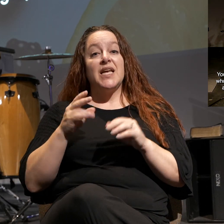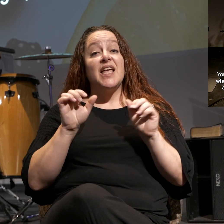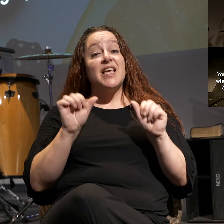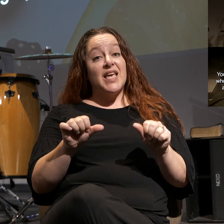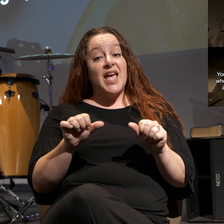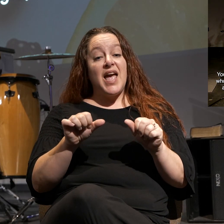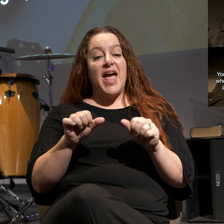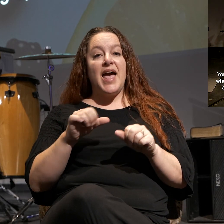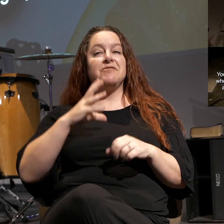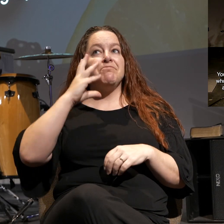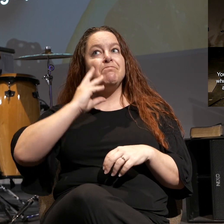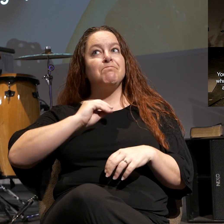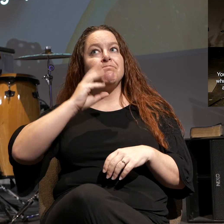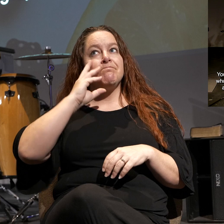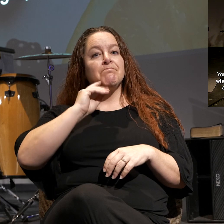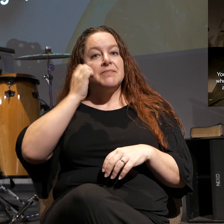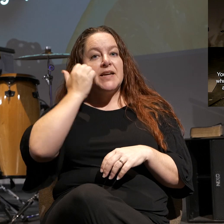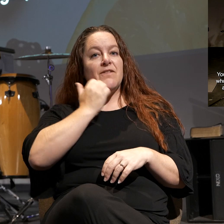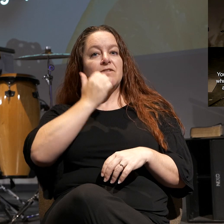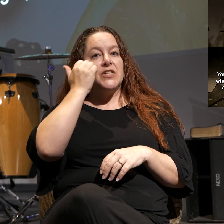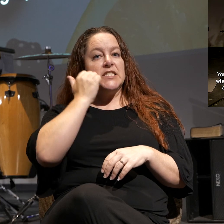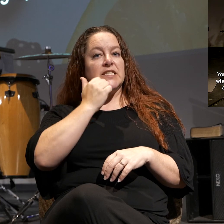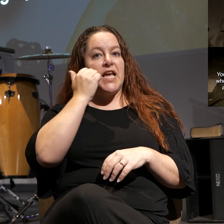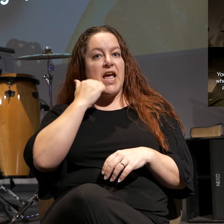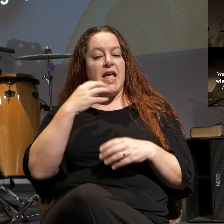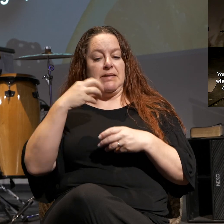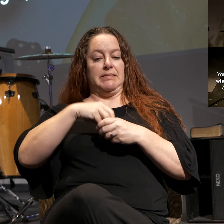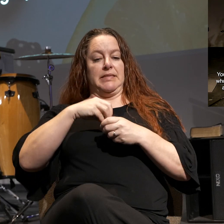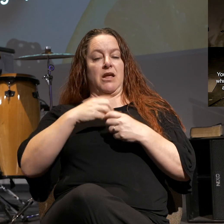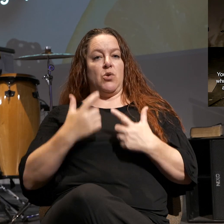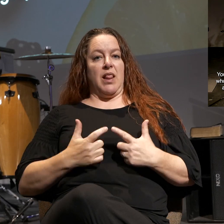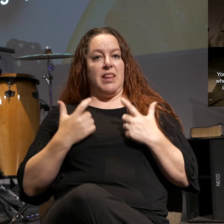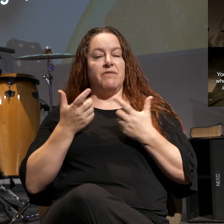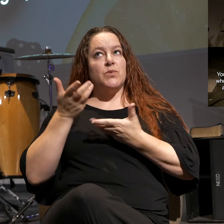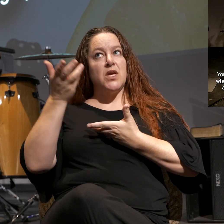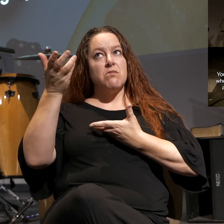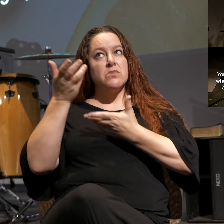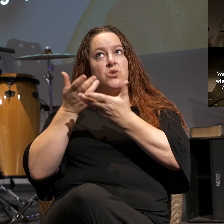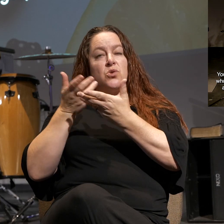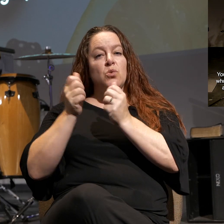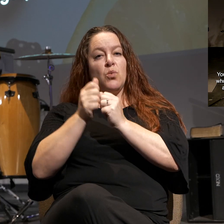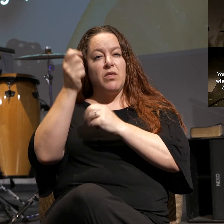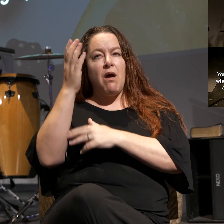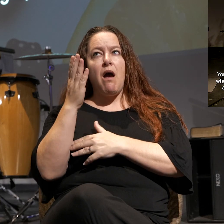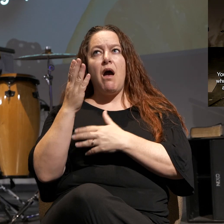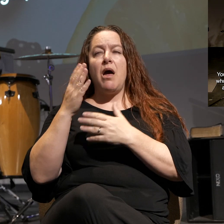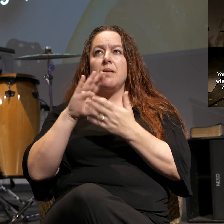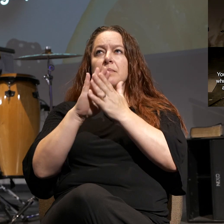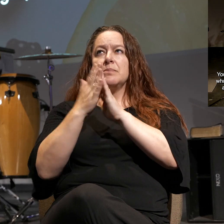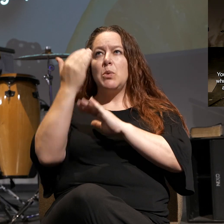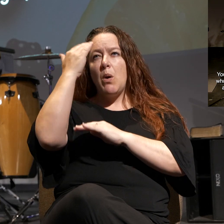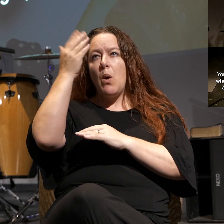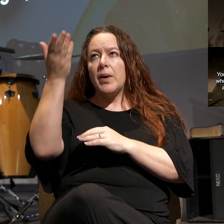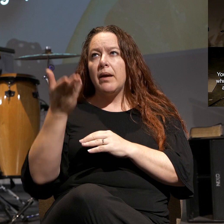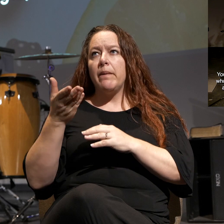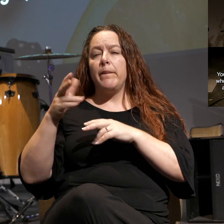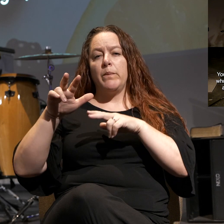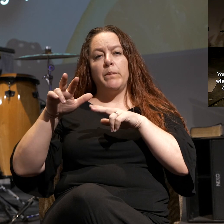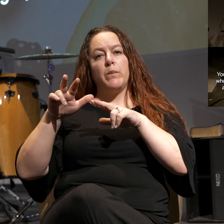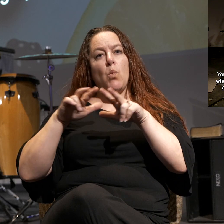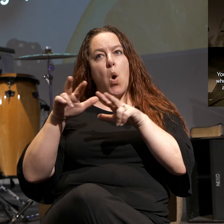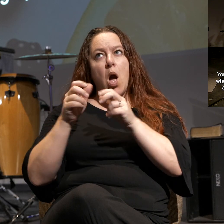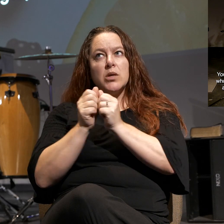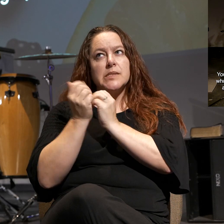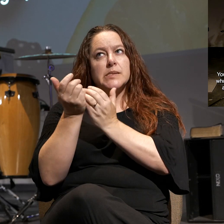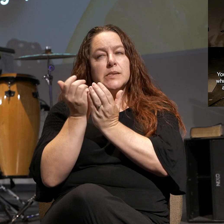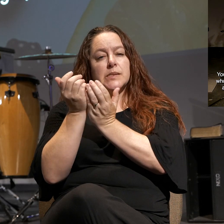daily reality in our lives as we commune with God, as we get to know Him, as we walk with Him. Now take a